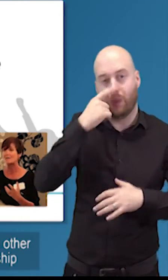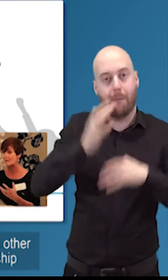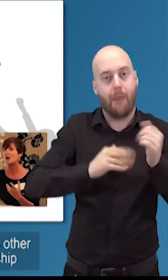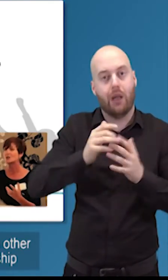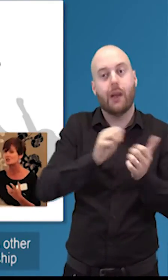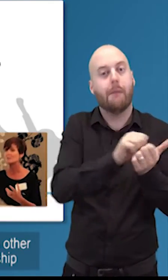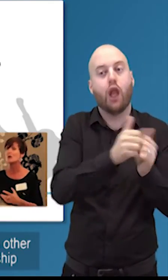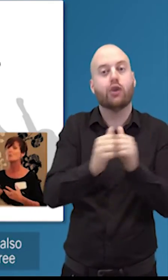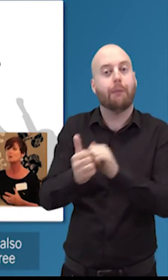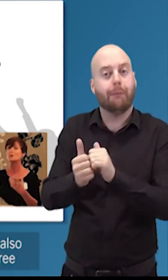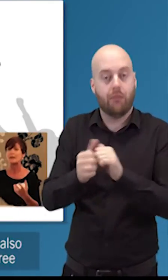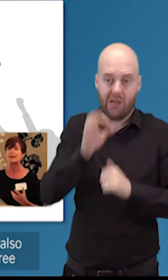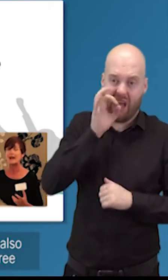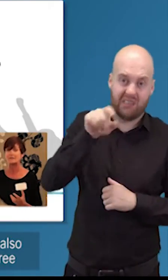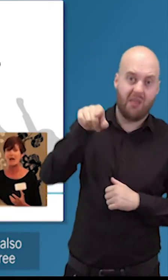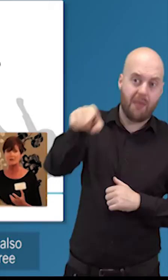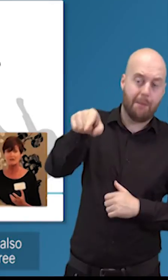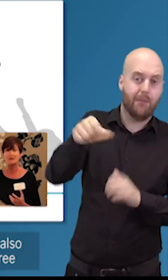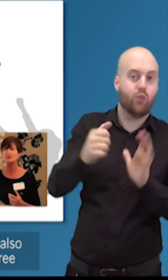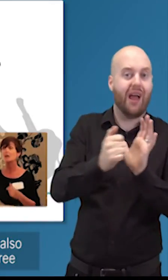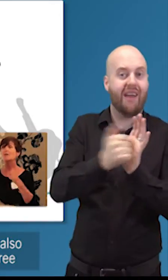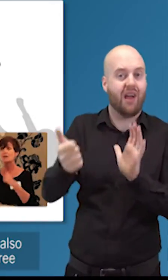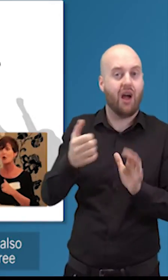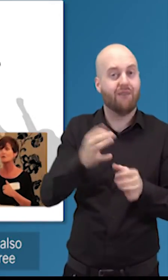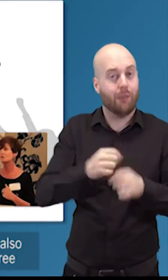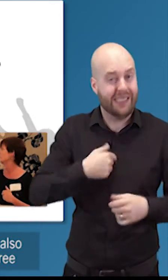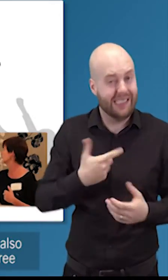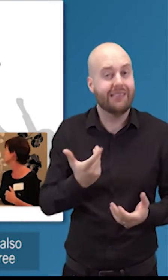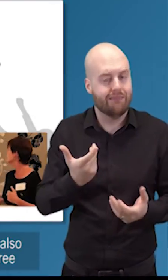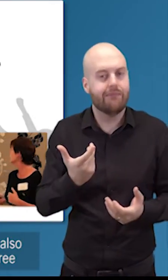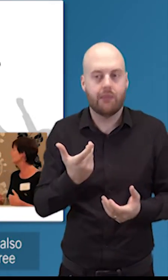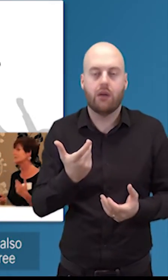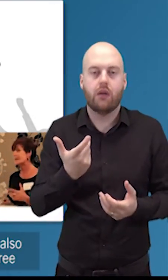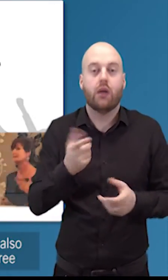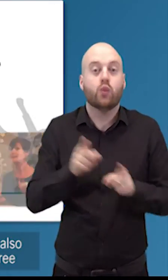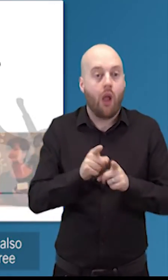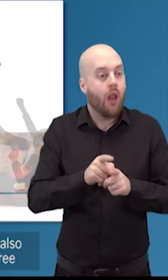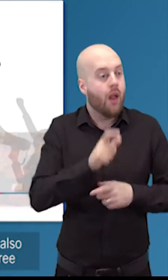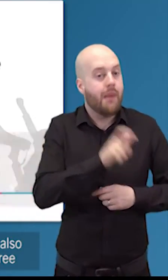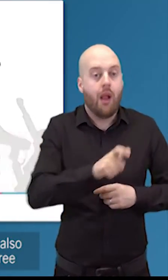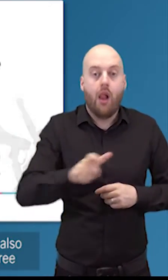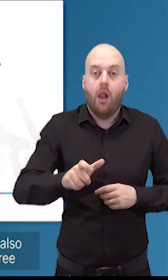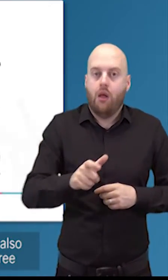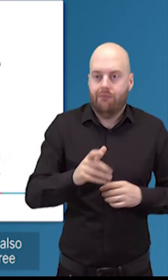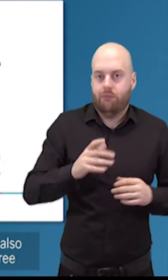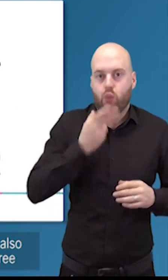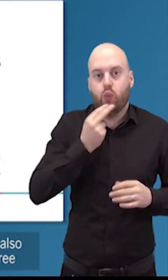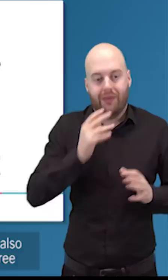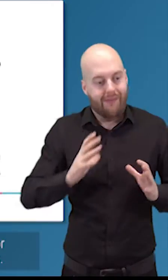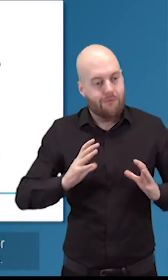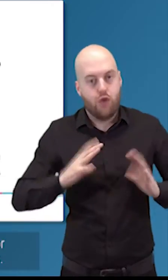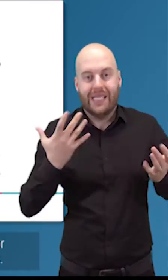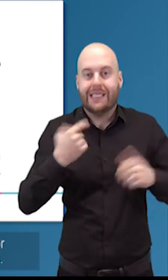able to have a partnership where you can get an advert out there there are also people who are dedicated now and have often quite